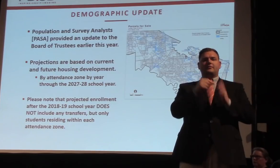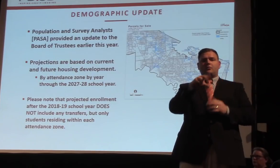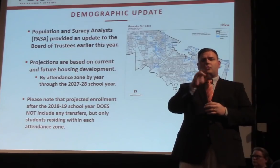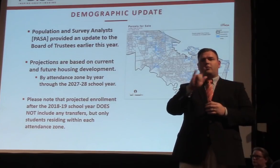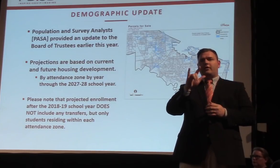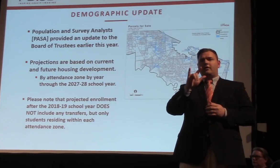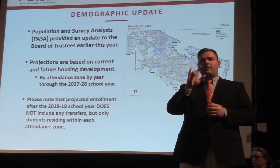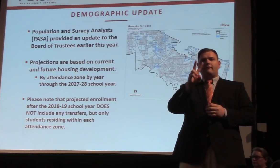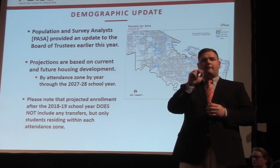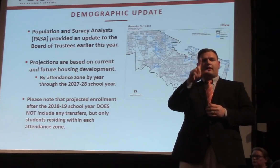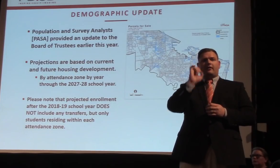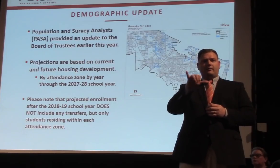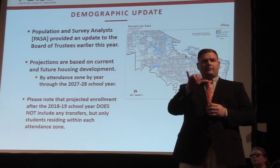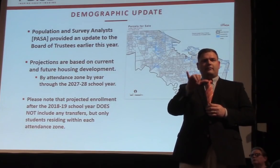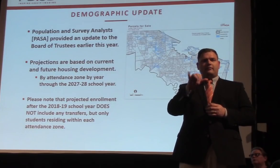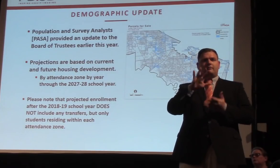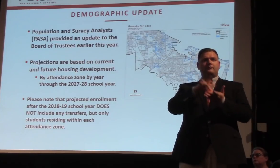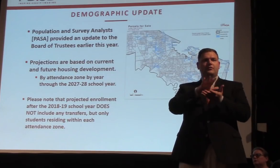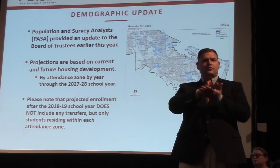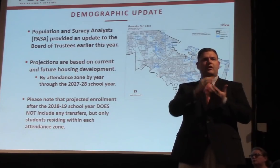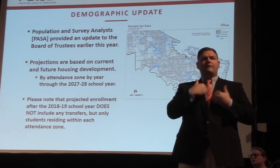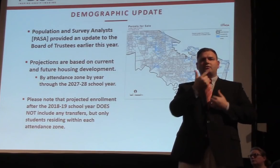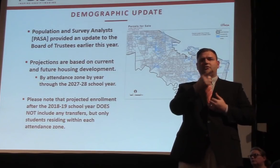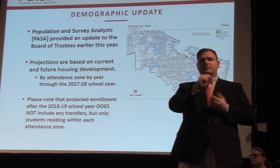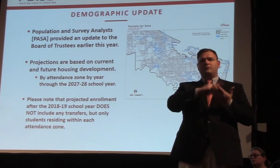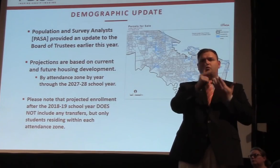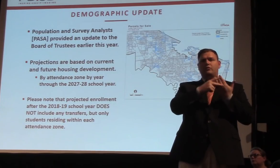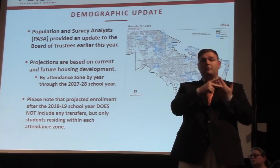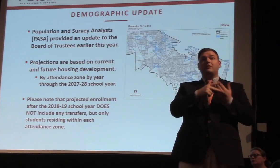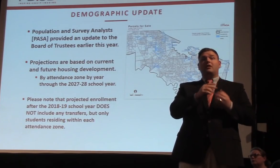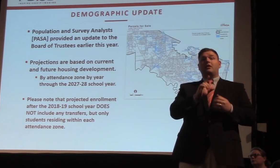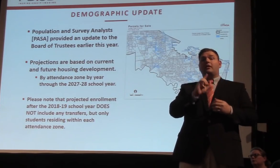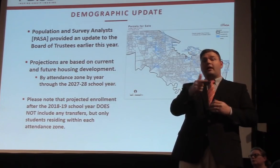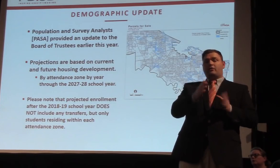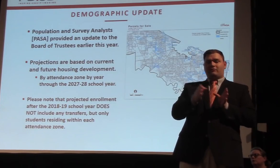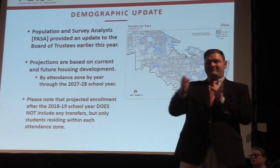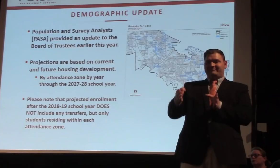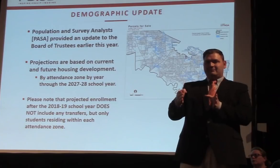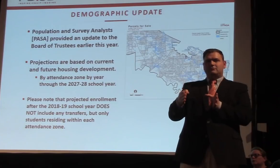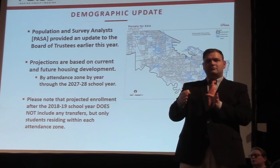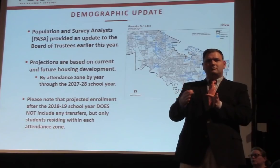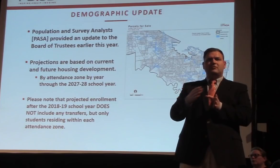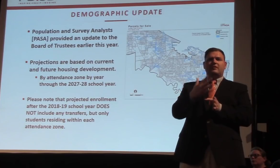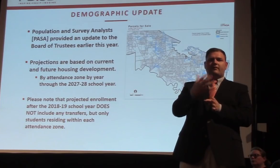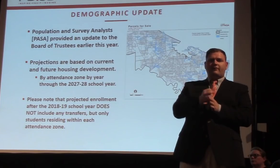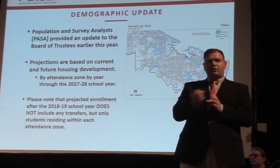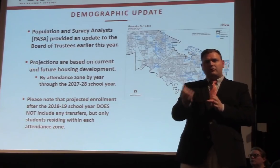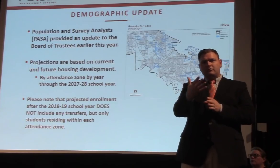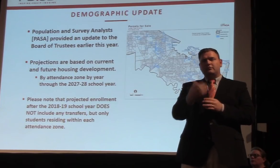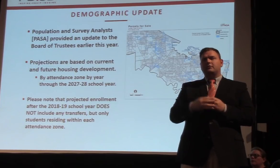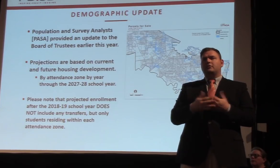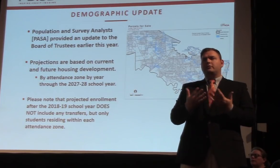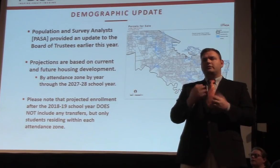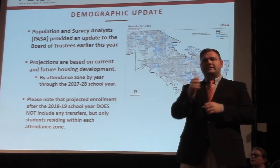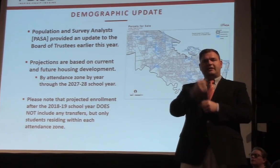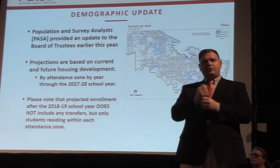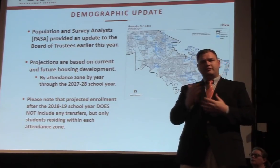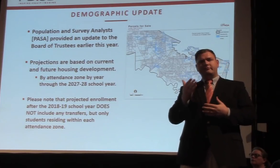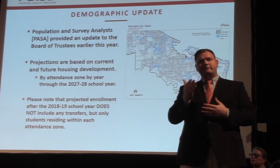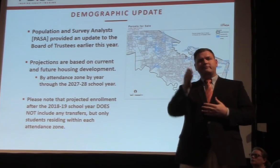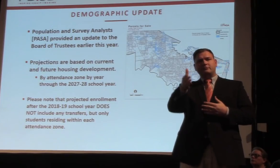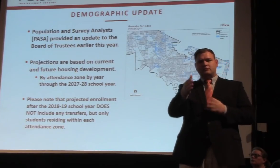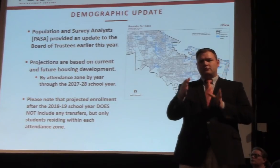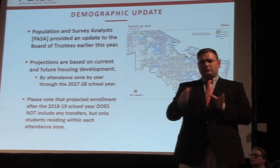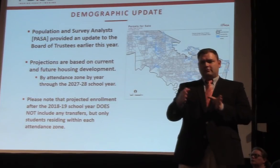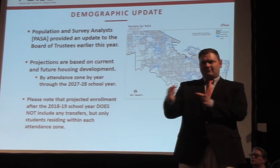the GT program. And then when we get into some of the projections in the later years, like the five-year and the ten-year projection, those projections don't include transfers